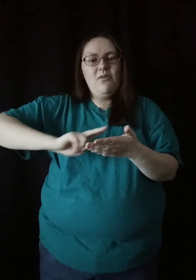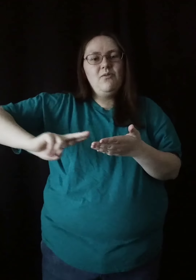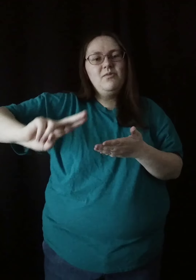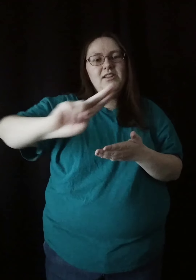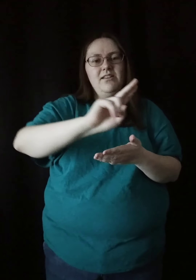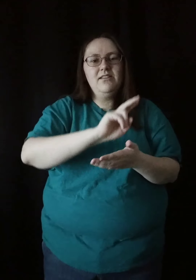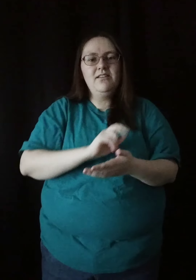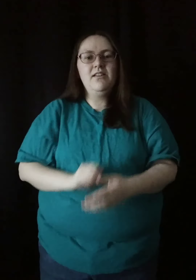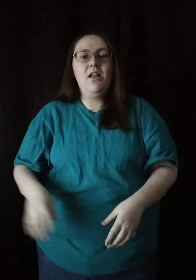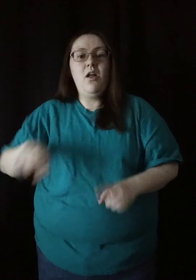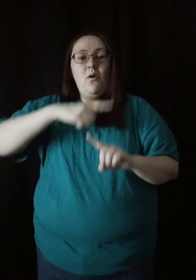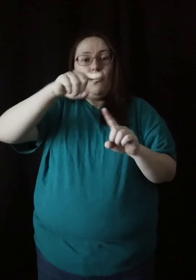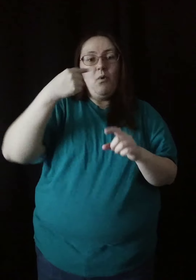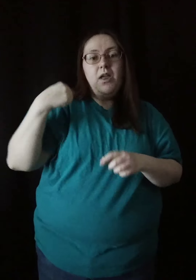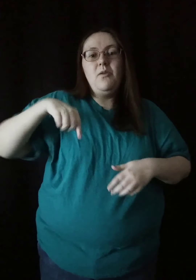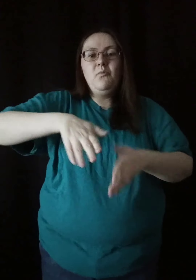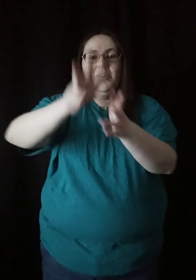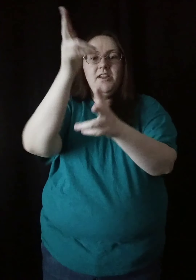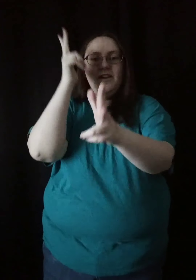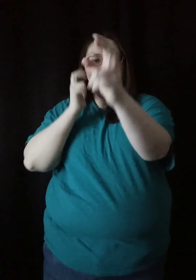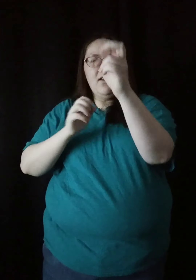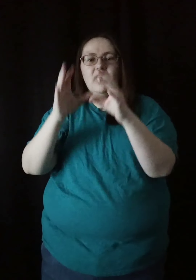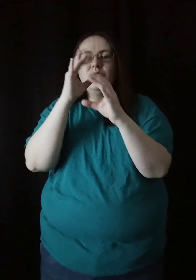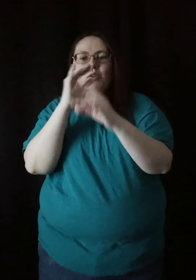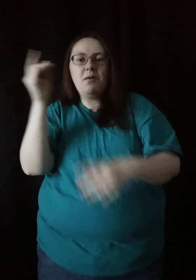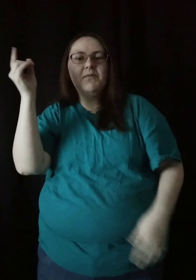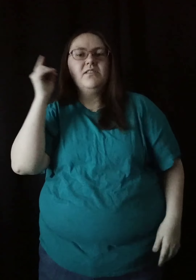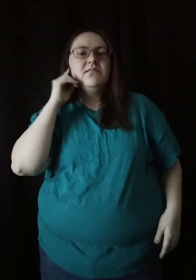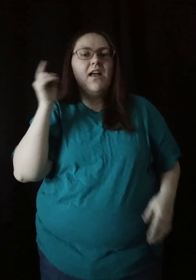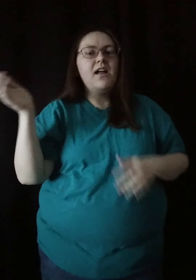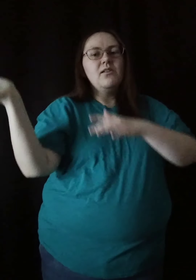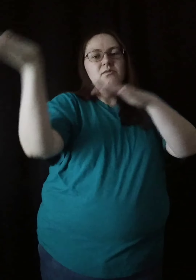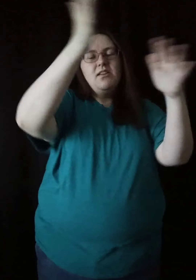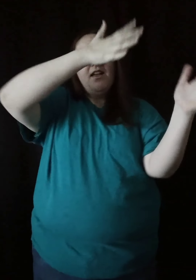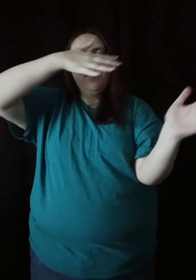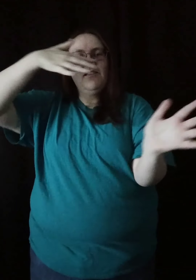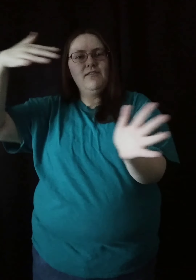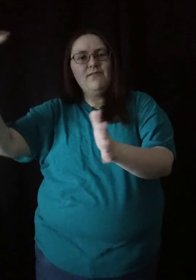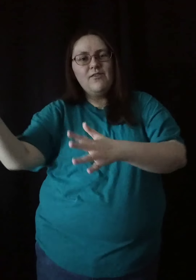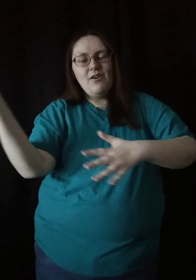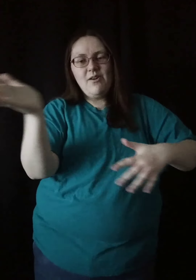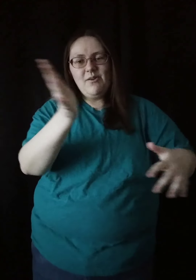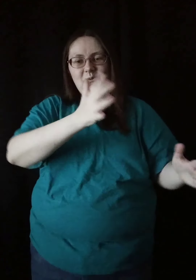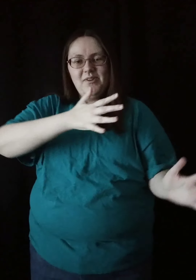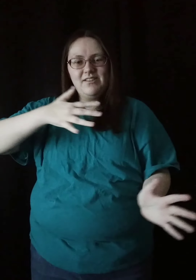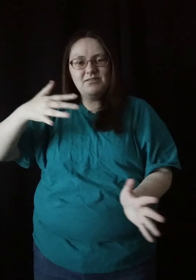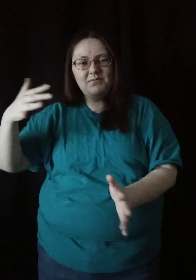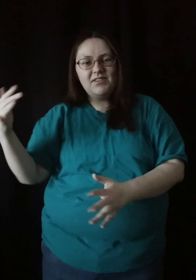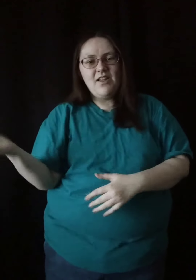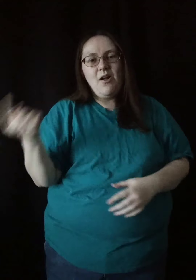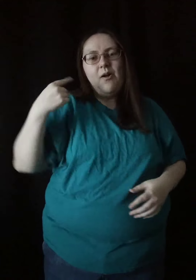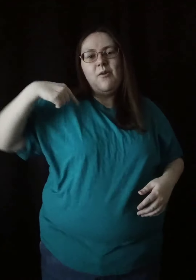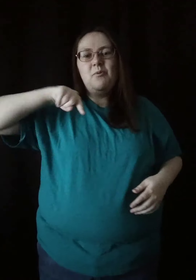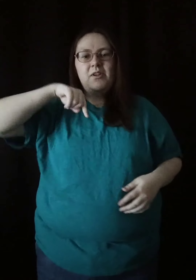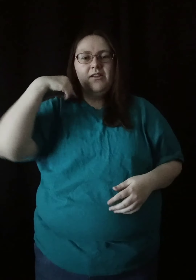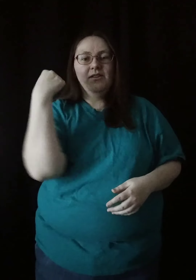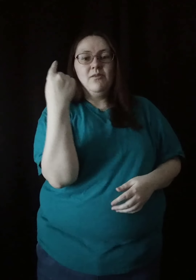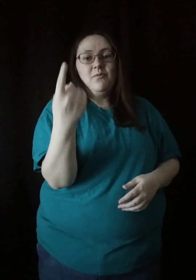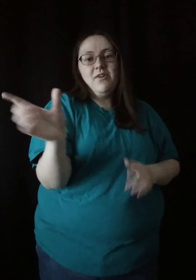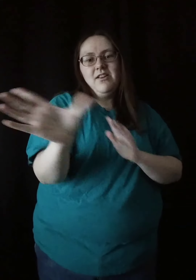holy And when we hear the trumpet sound and the four winds blow We will